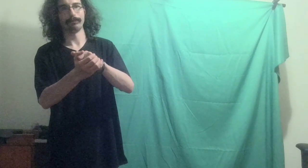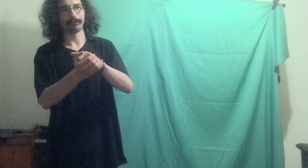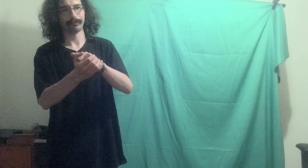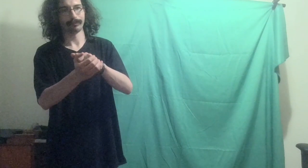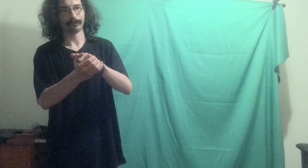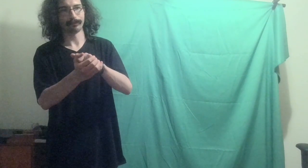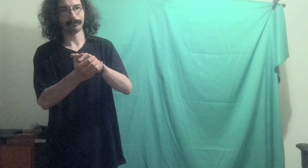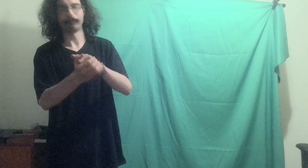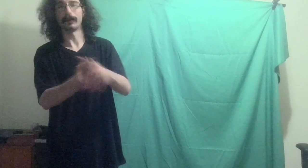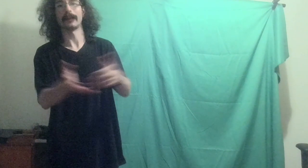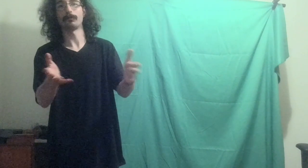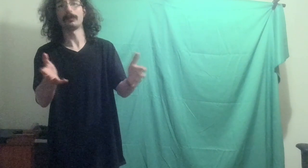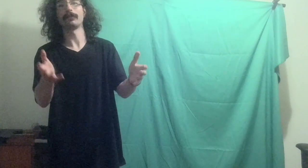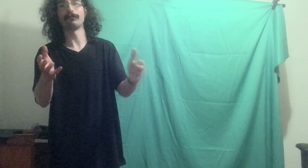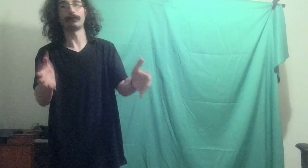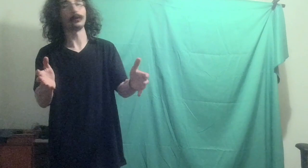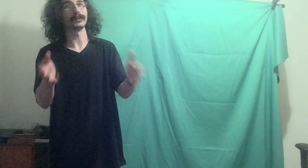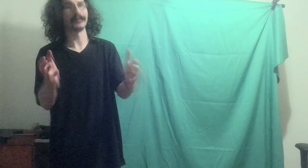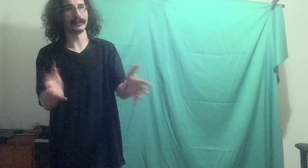but it's been four years